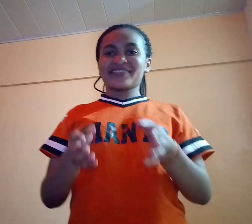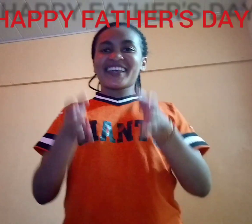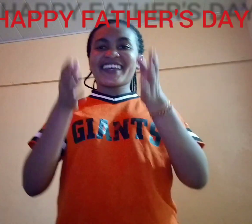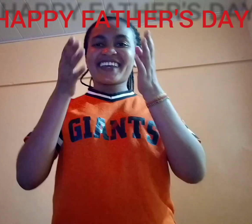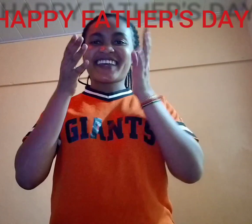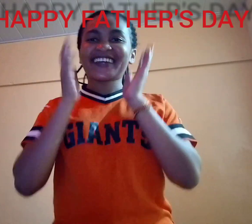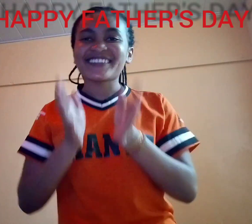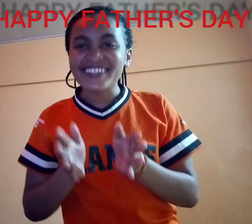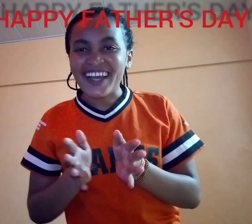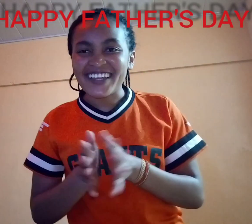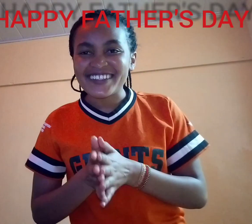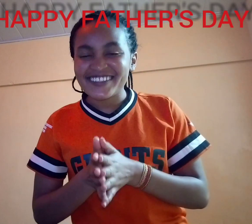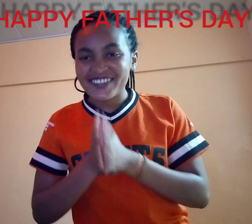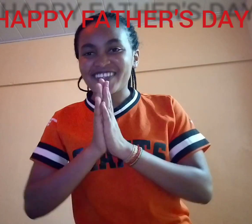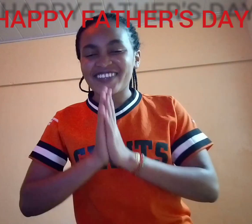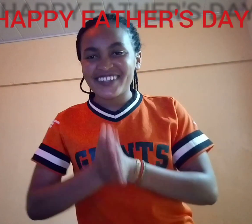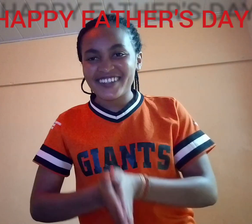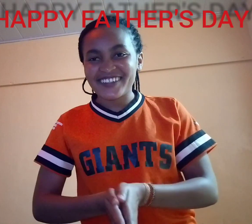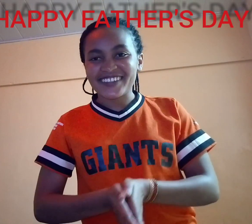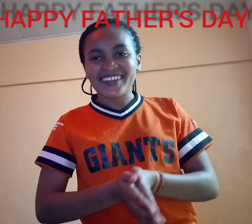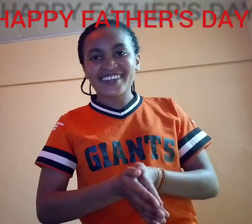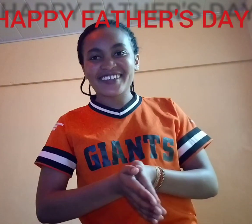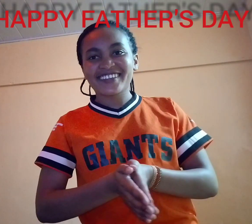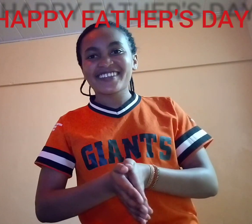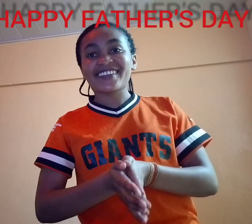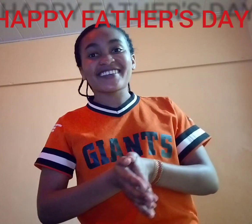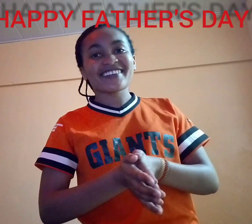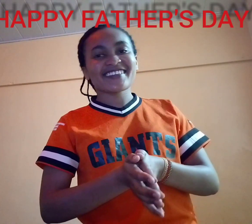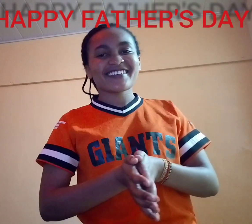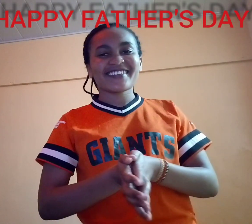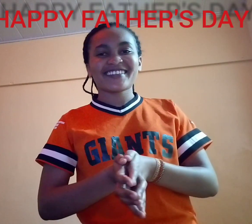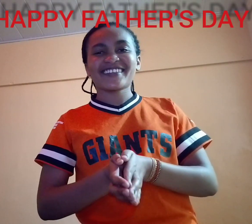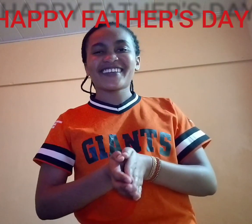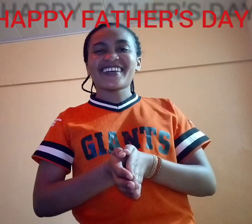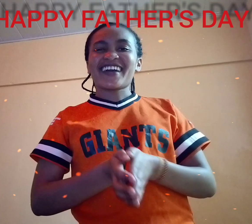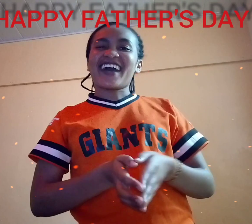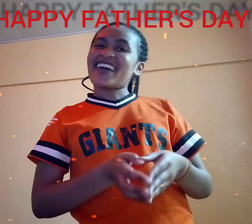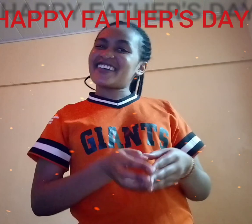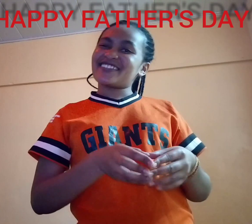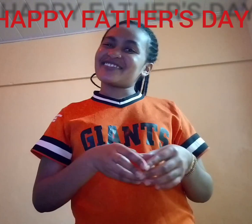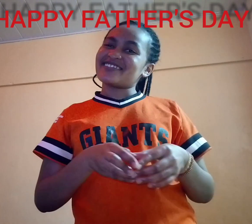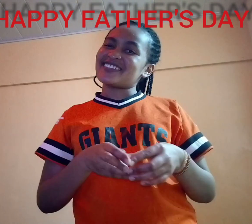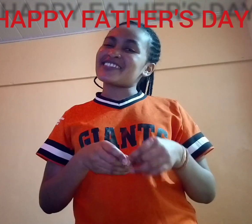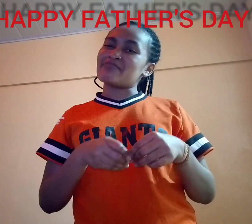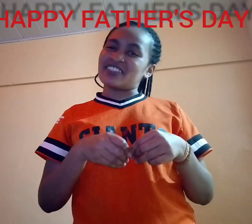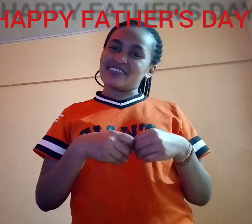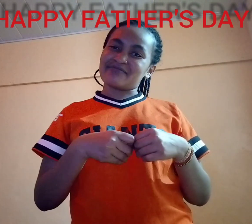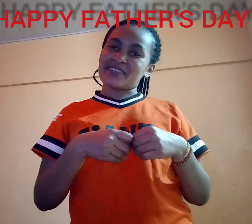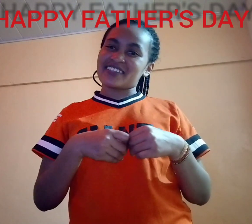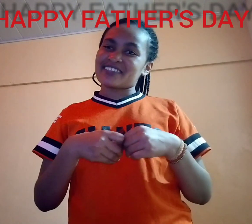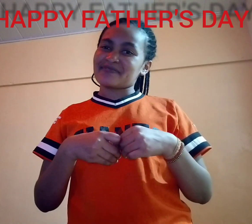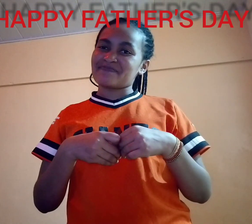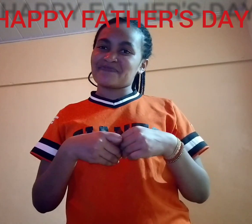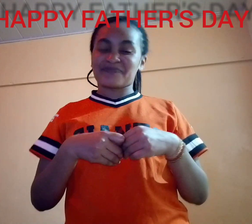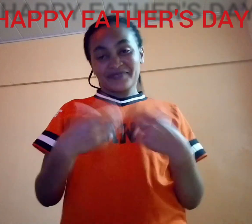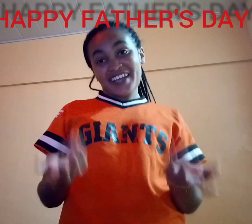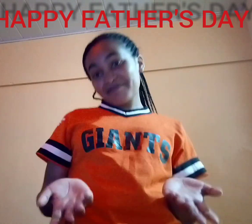hello guys it's Sarah here again yeah I know it's been long but I'm